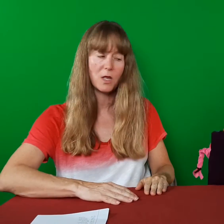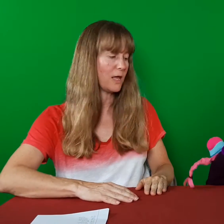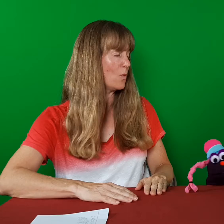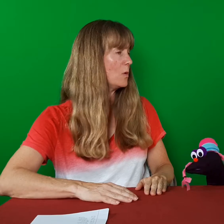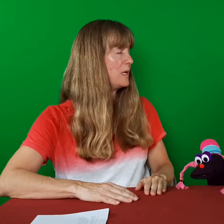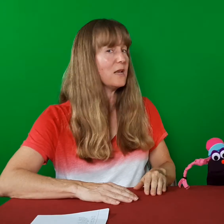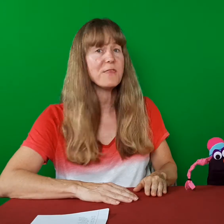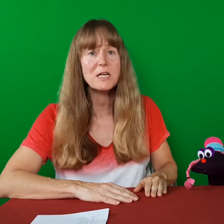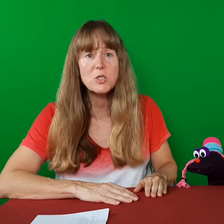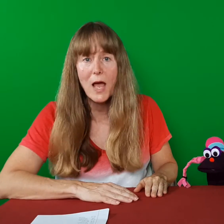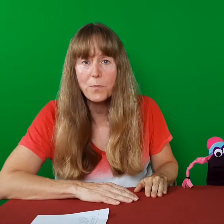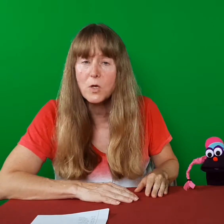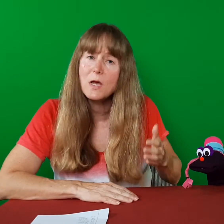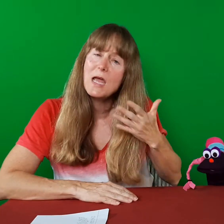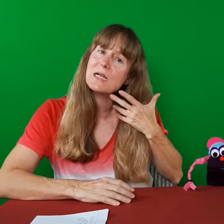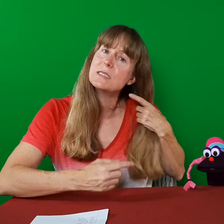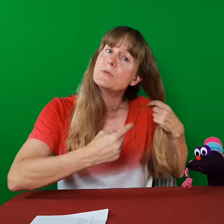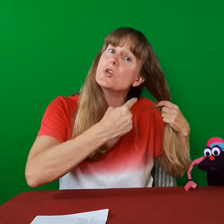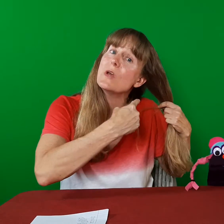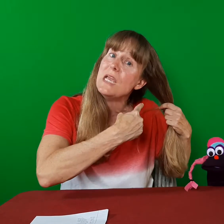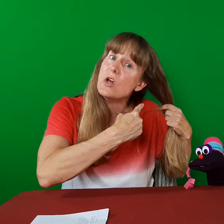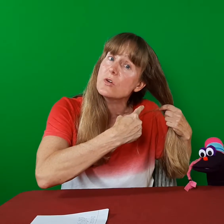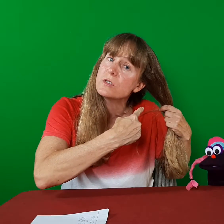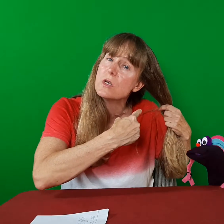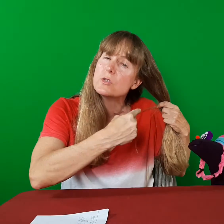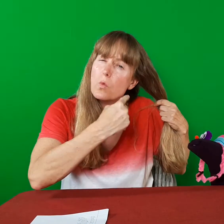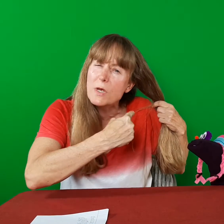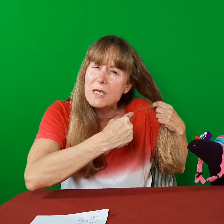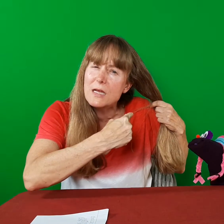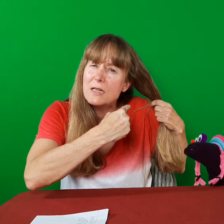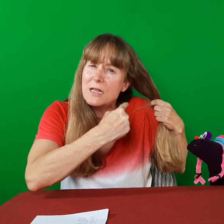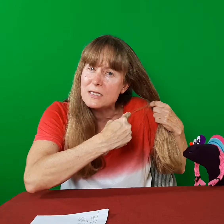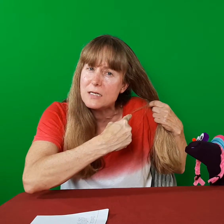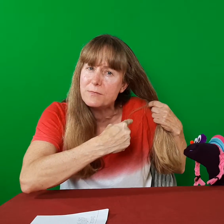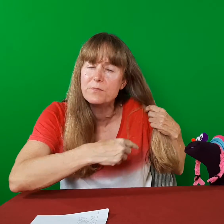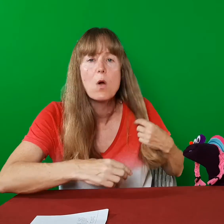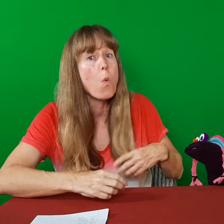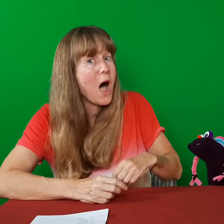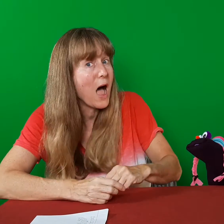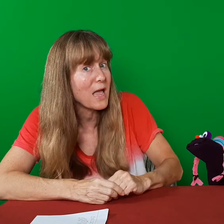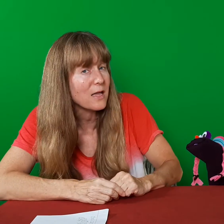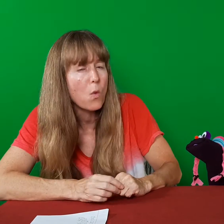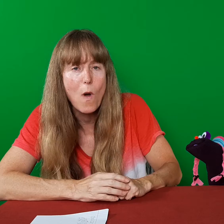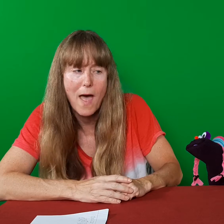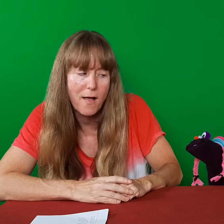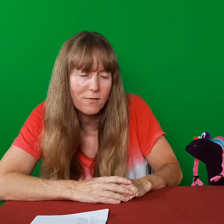There will be nothing to help you except your ears. So really listen. Why? Well,